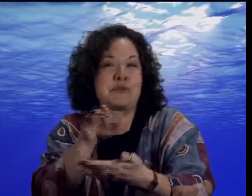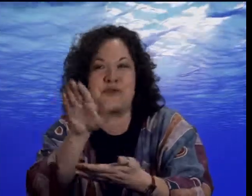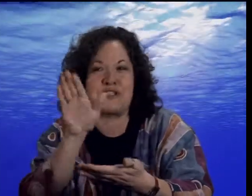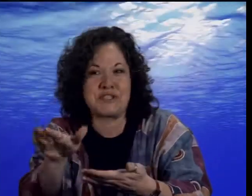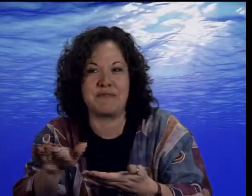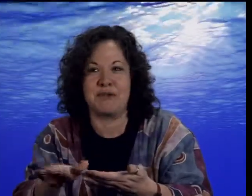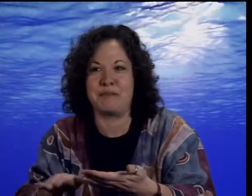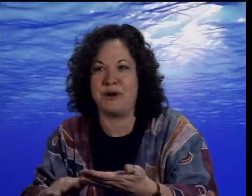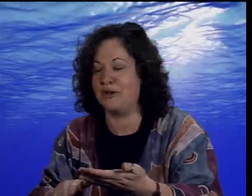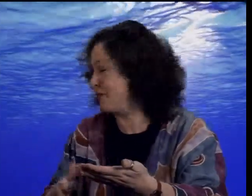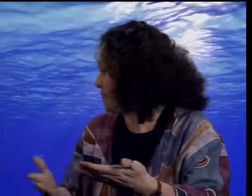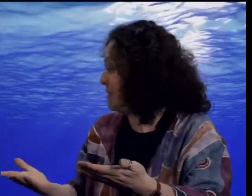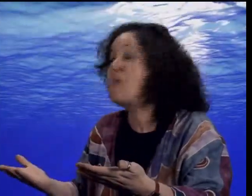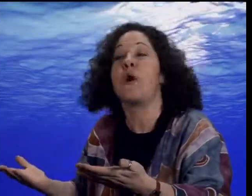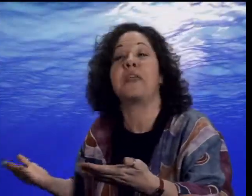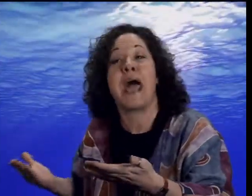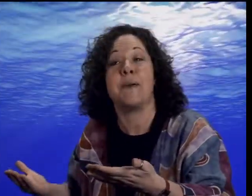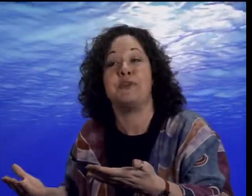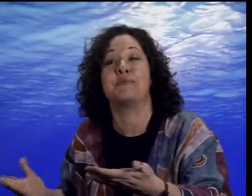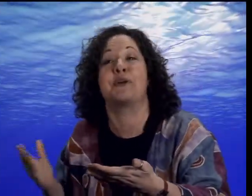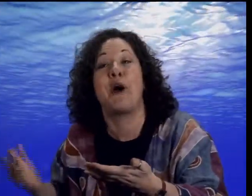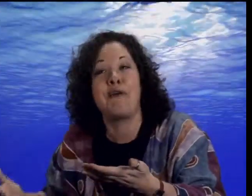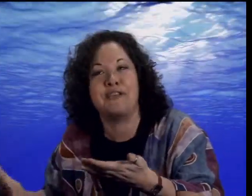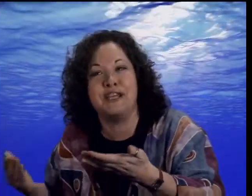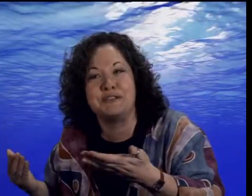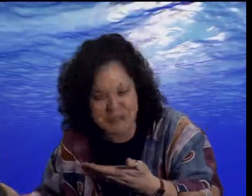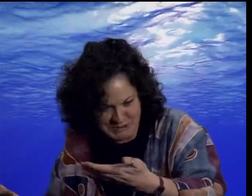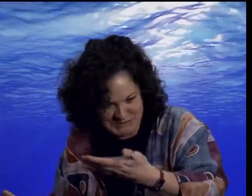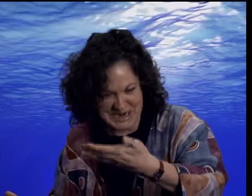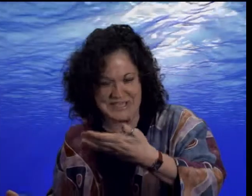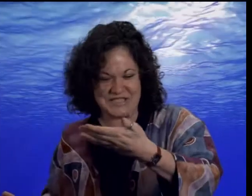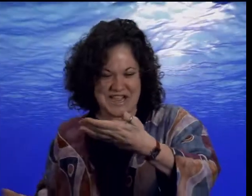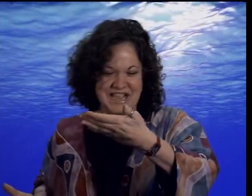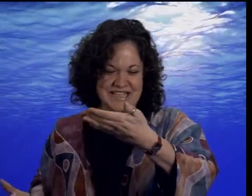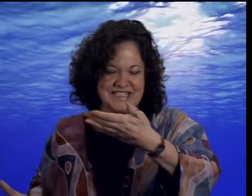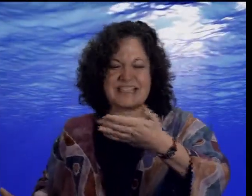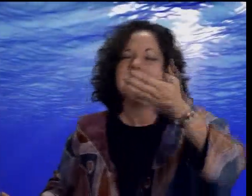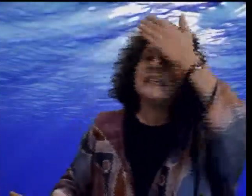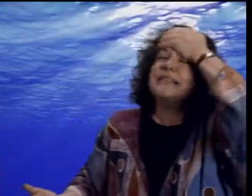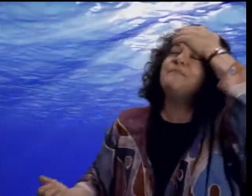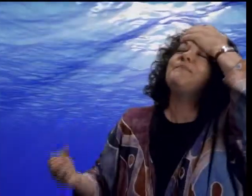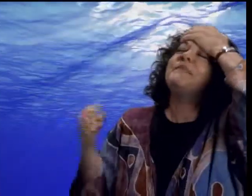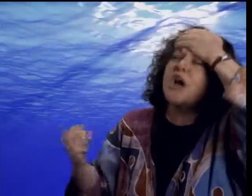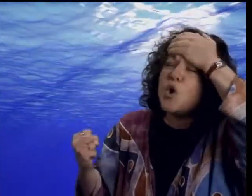sure that several of the puddle fish would be more than happy to bring coffee and doughnuts. Yes, yes. No.